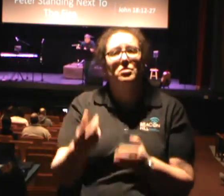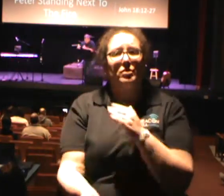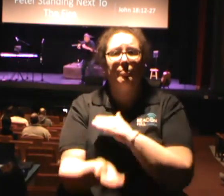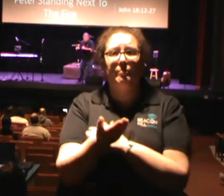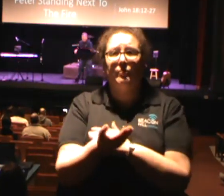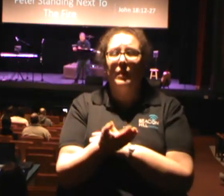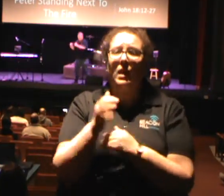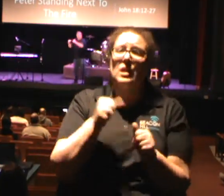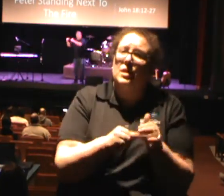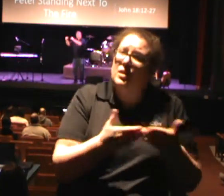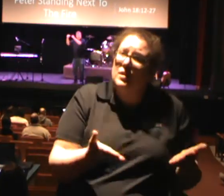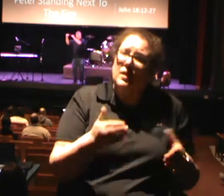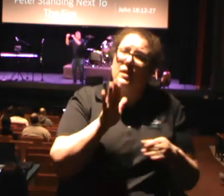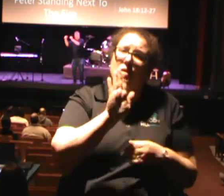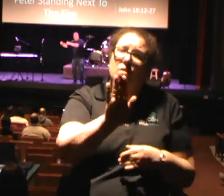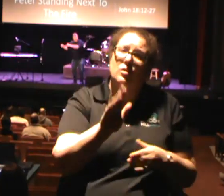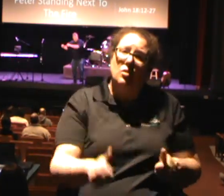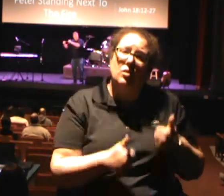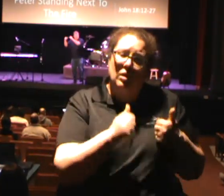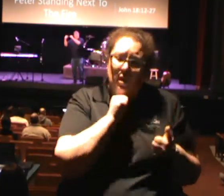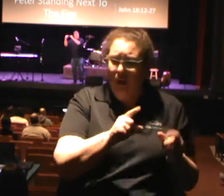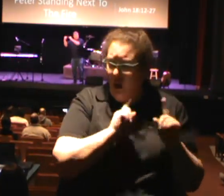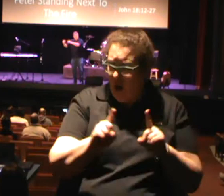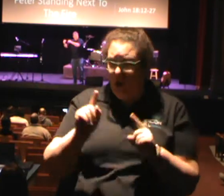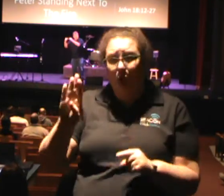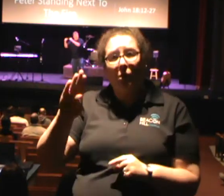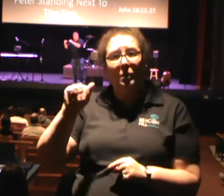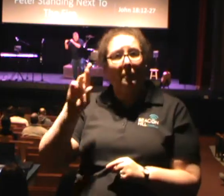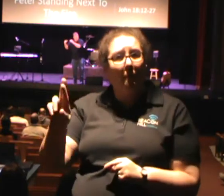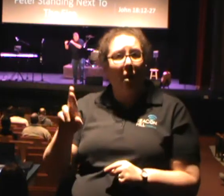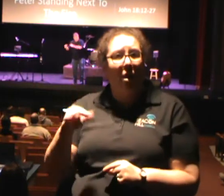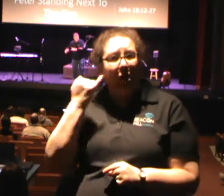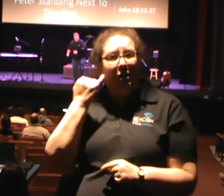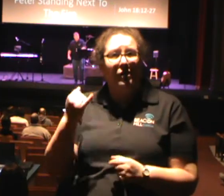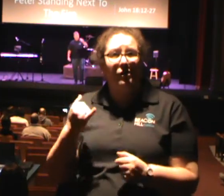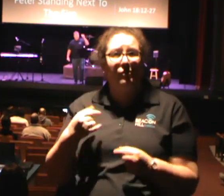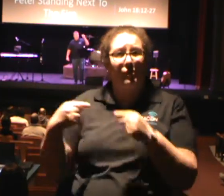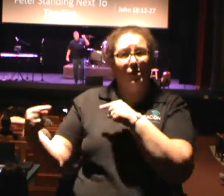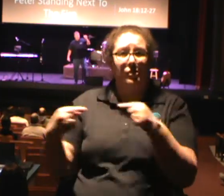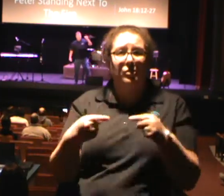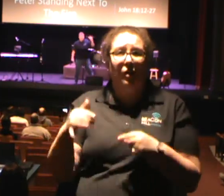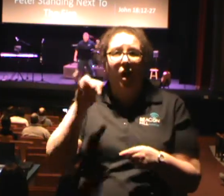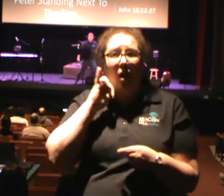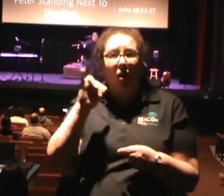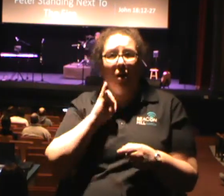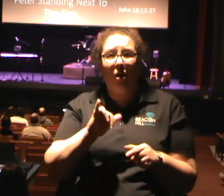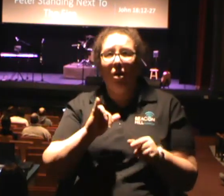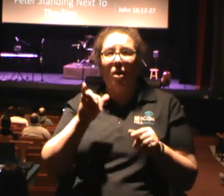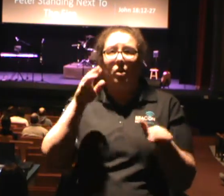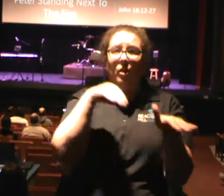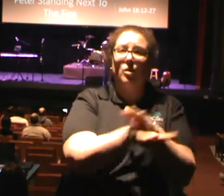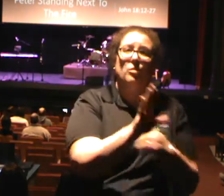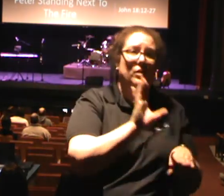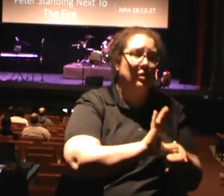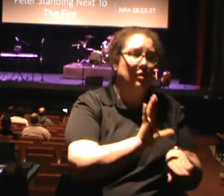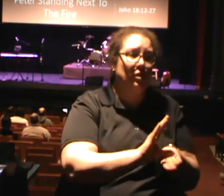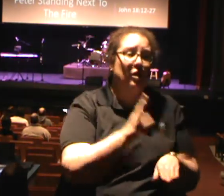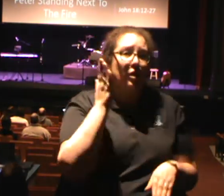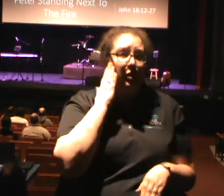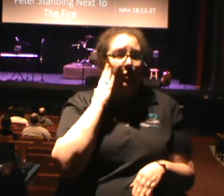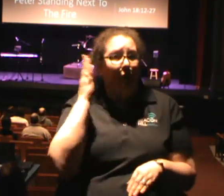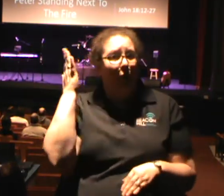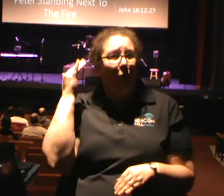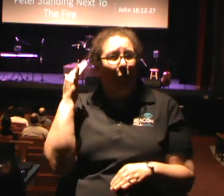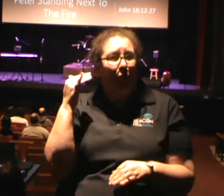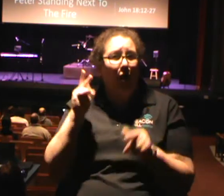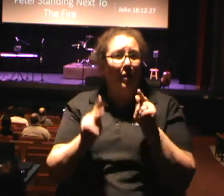There are things in your life, don't walk into a bar if you're struggling with alcoholism. Walk into church. Do you know why there